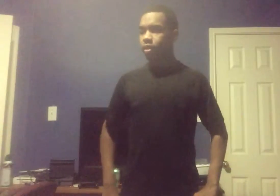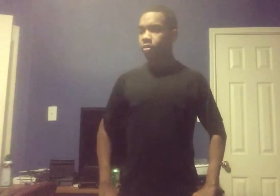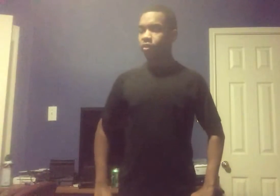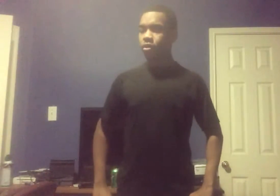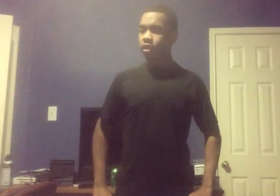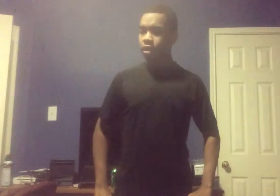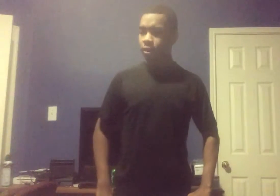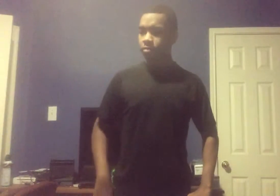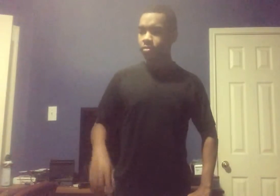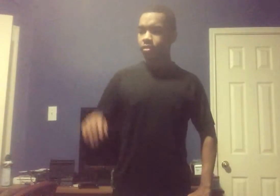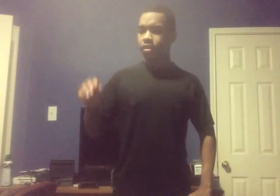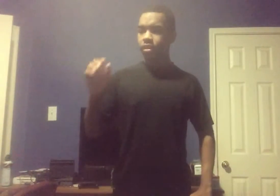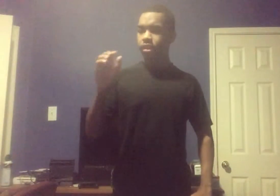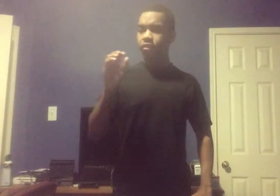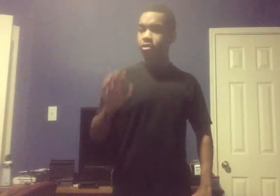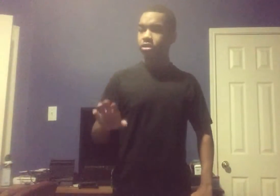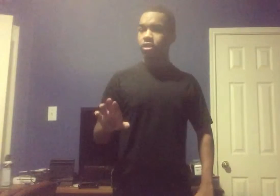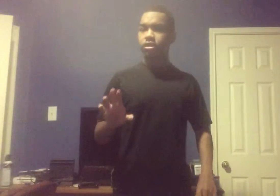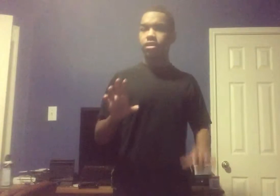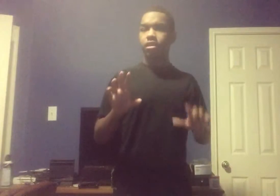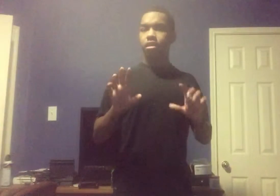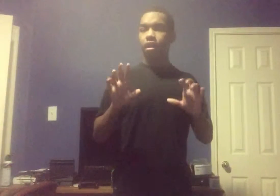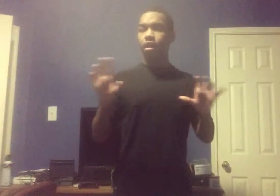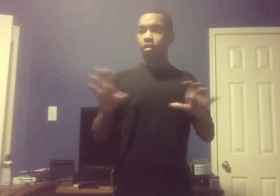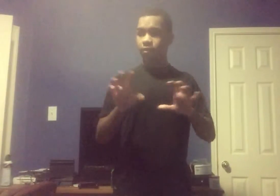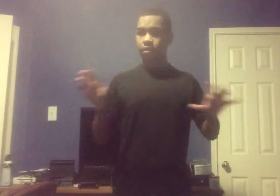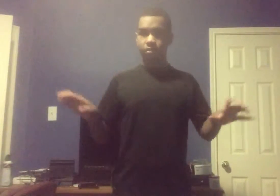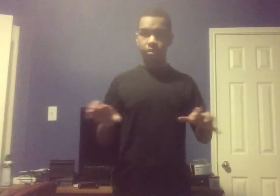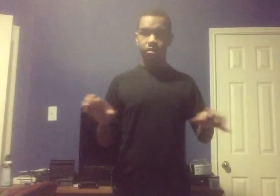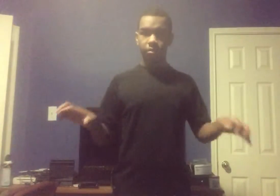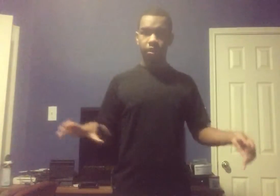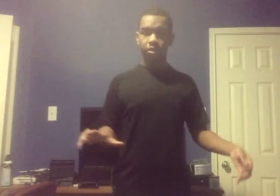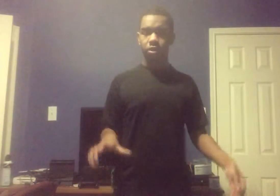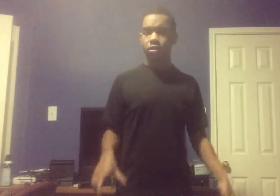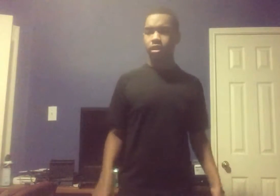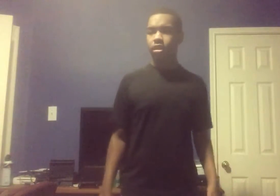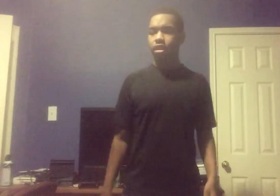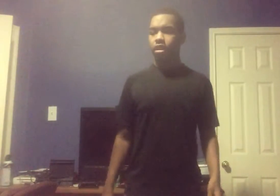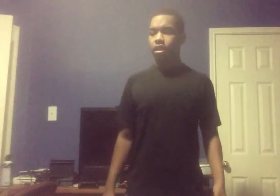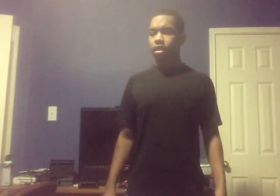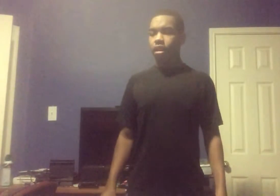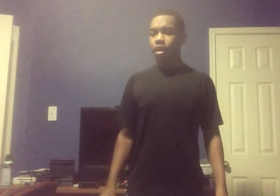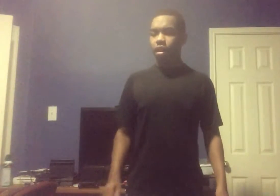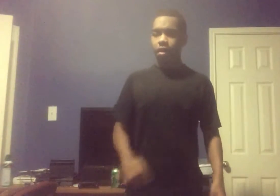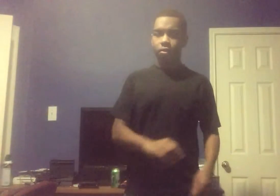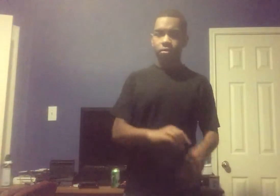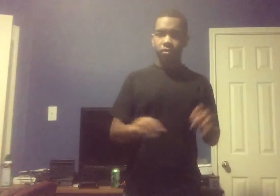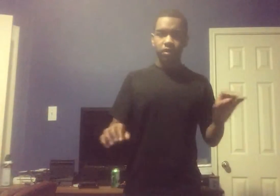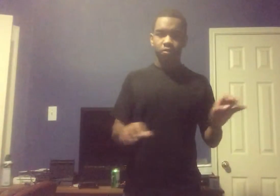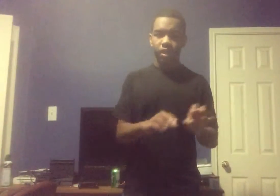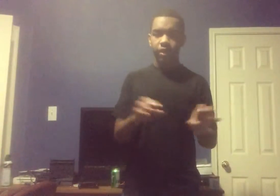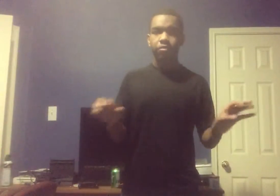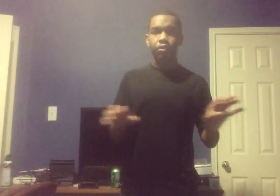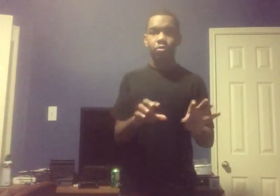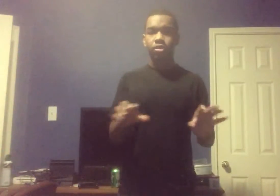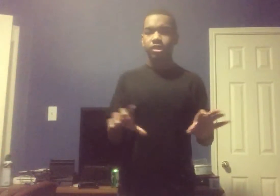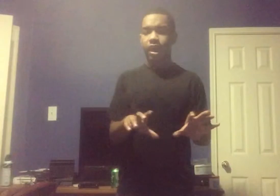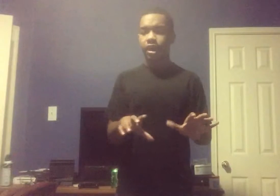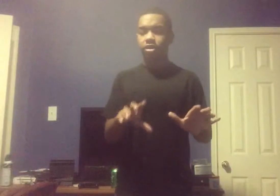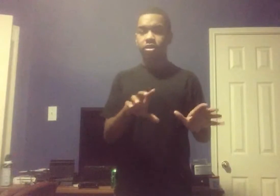before they go The villagers Of Terricola Uh, were spreading rumors that The